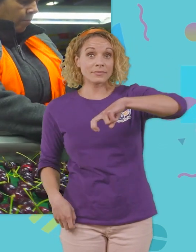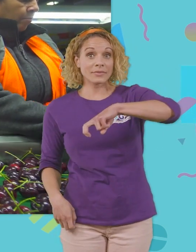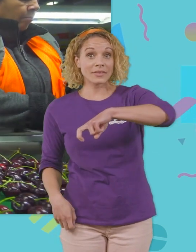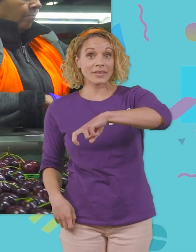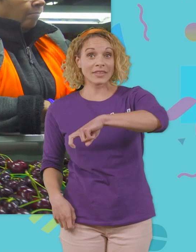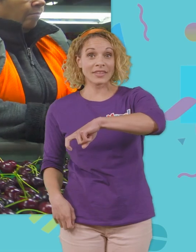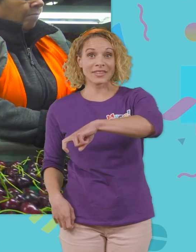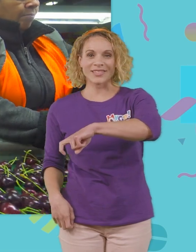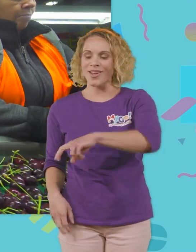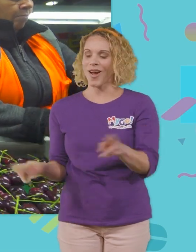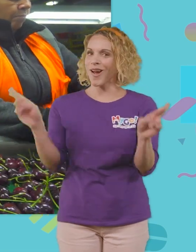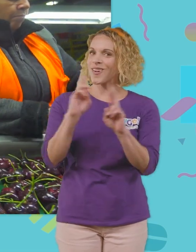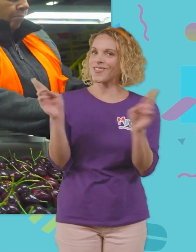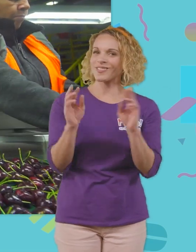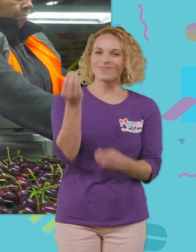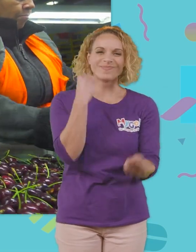they'll be nice and ready for you to eat